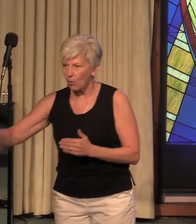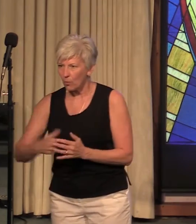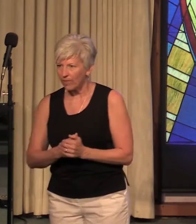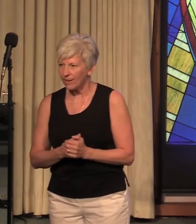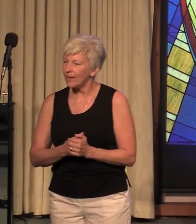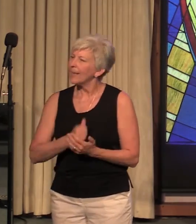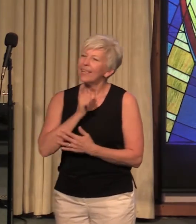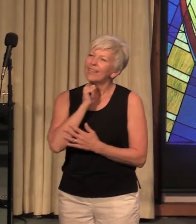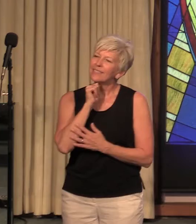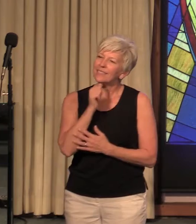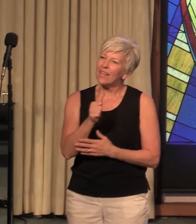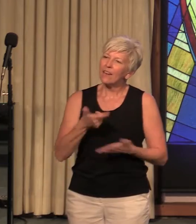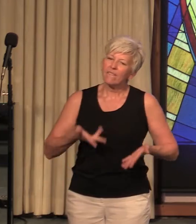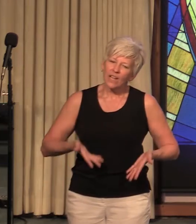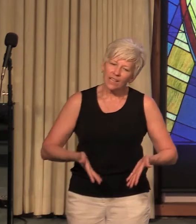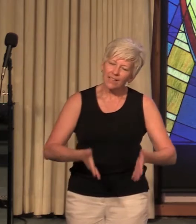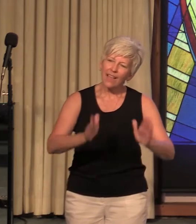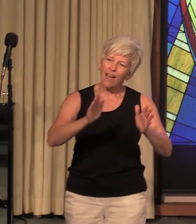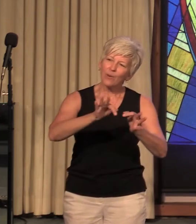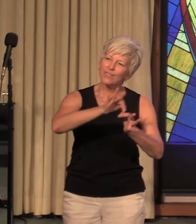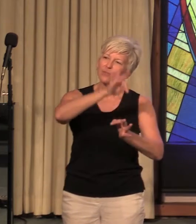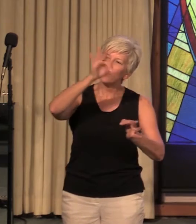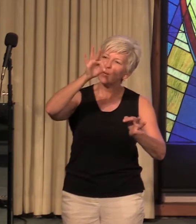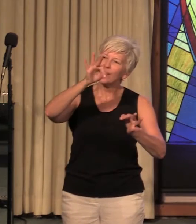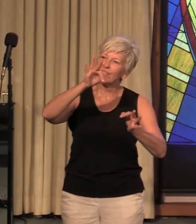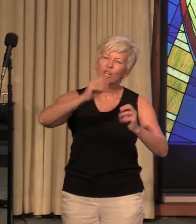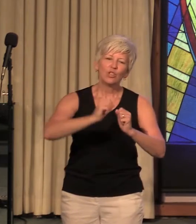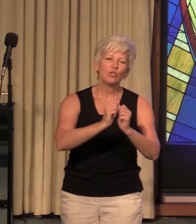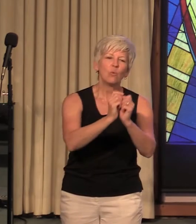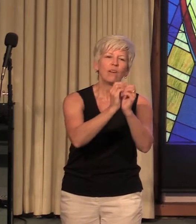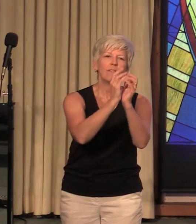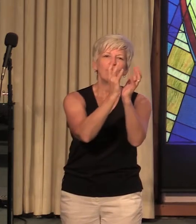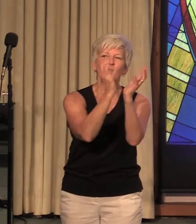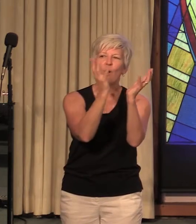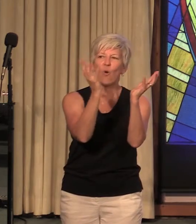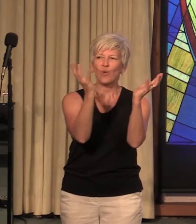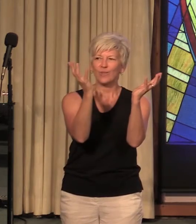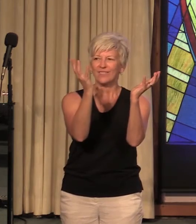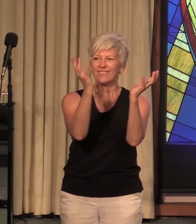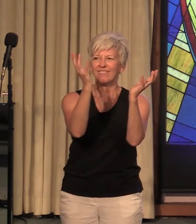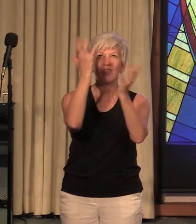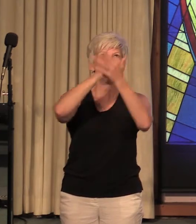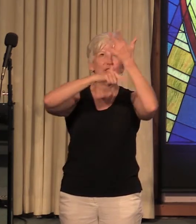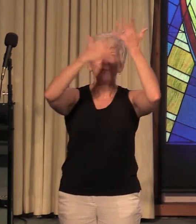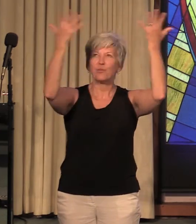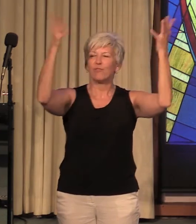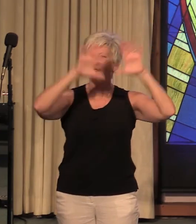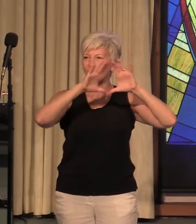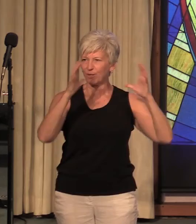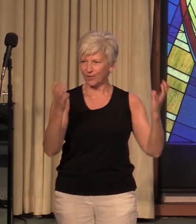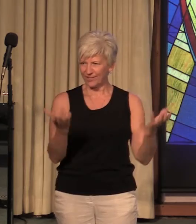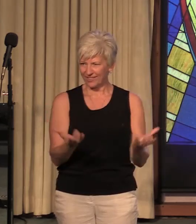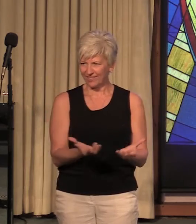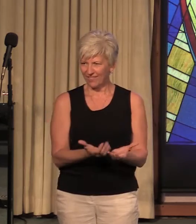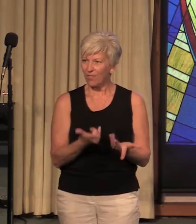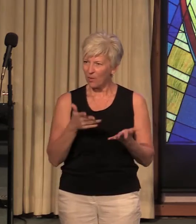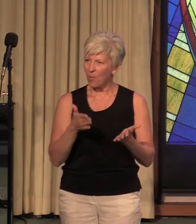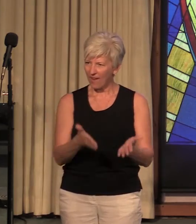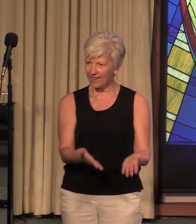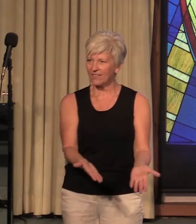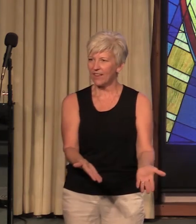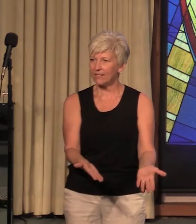allowing spirit to unfold the universe the way that it will and again that goes back to